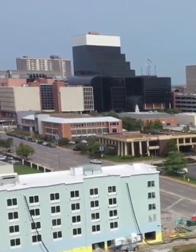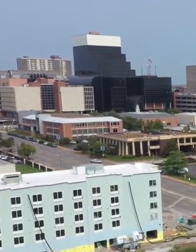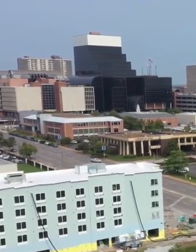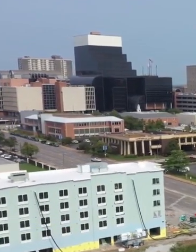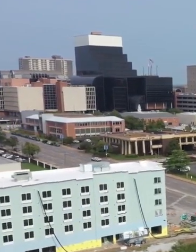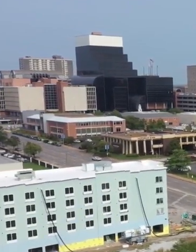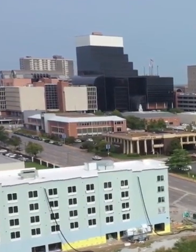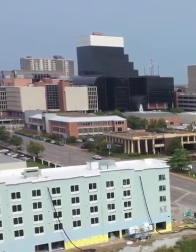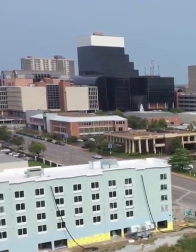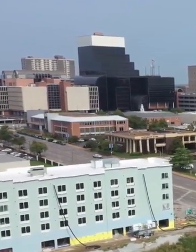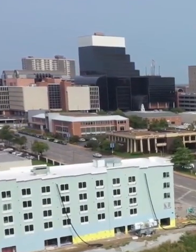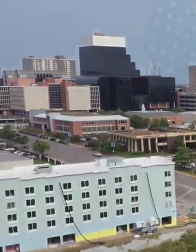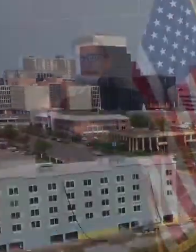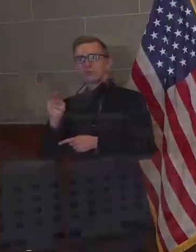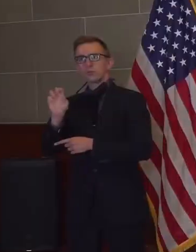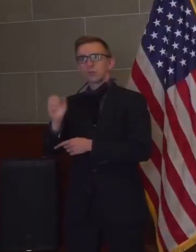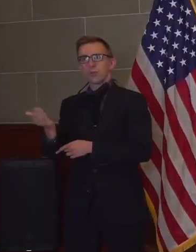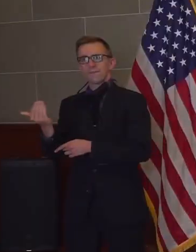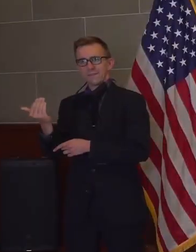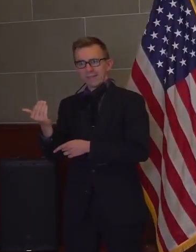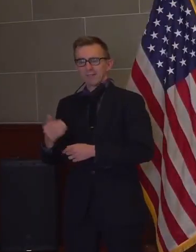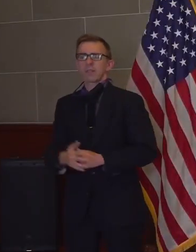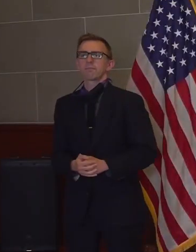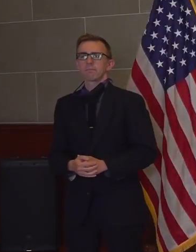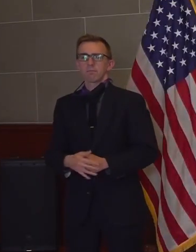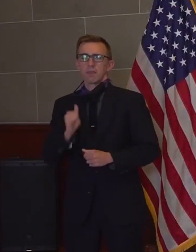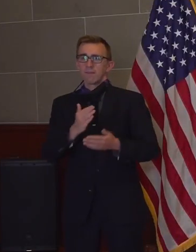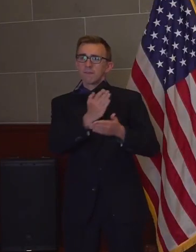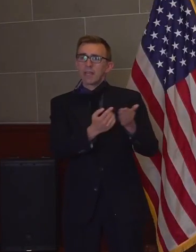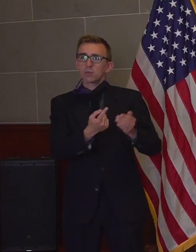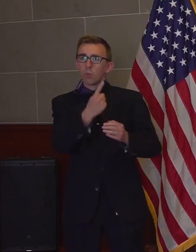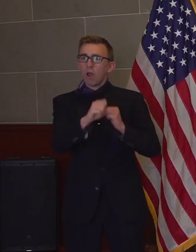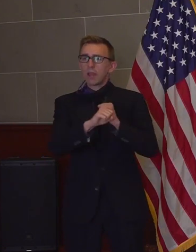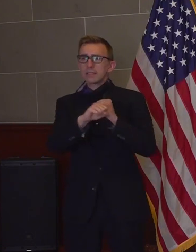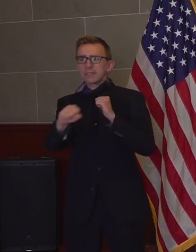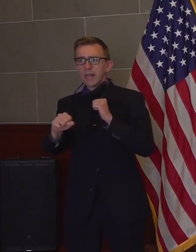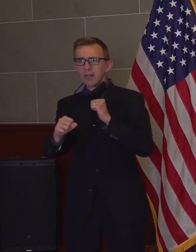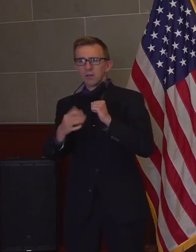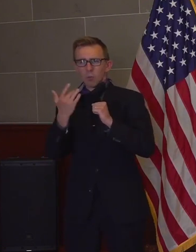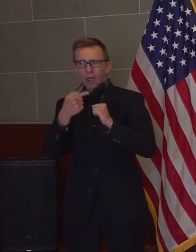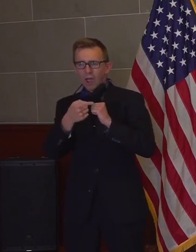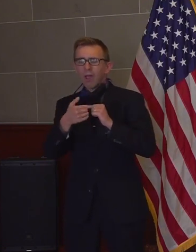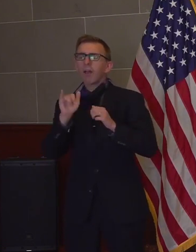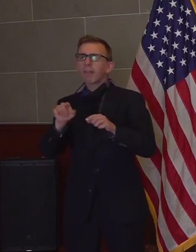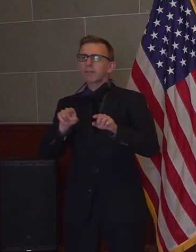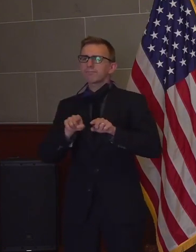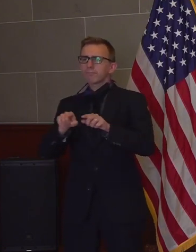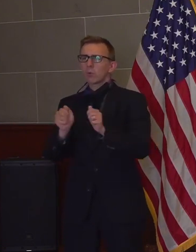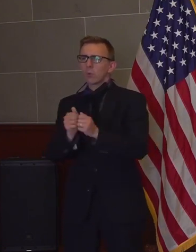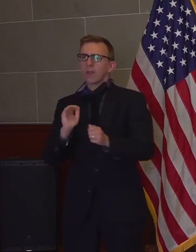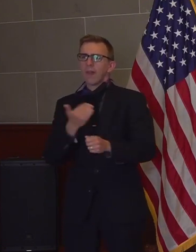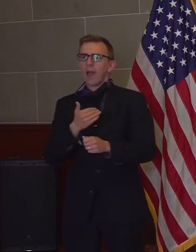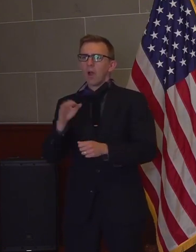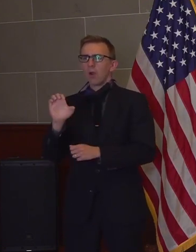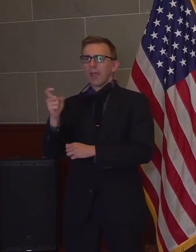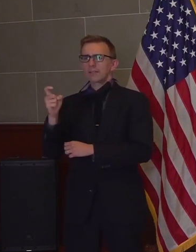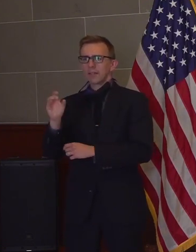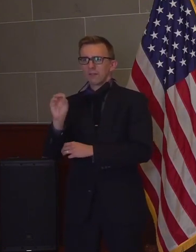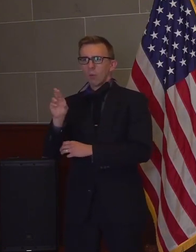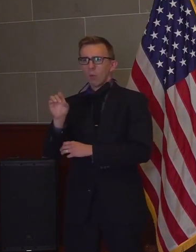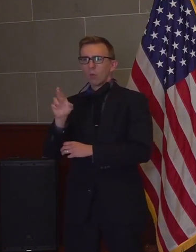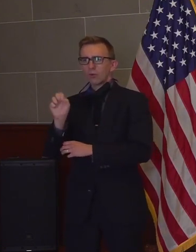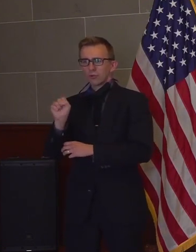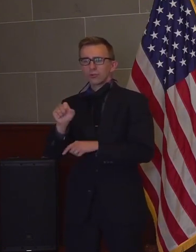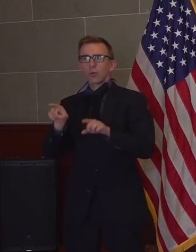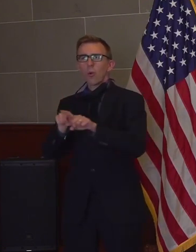closer contact with individuals. Extending phase one to June the 15th aligns us with our executive orders as well as